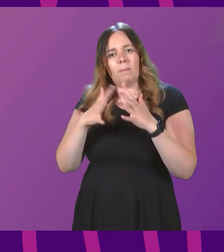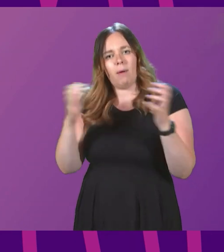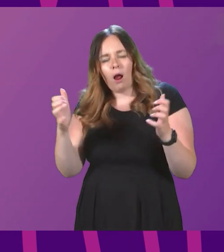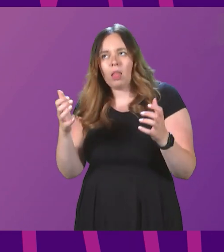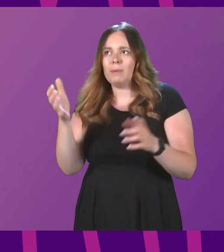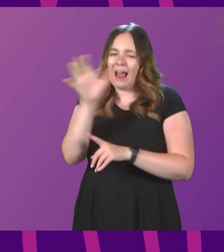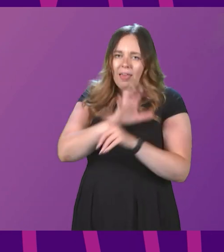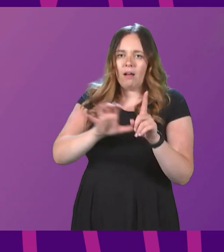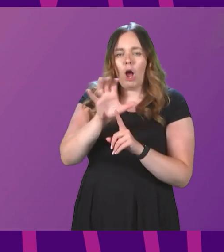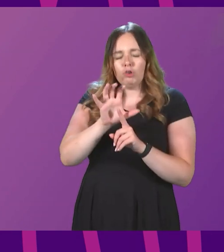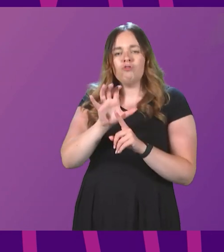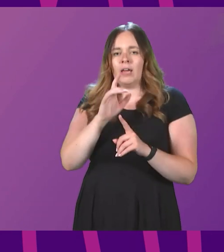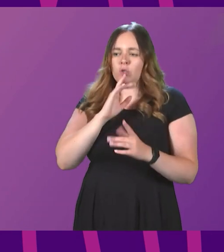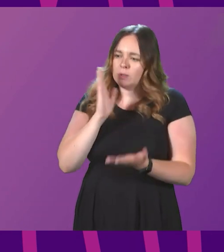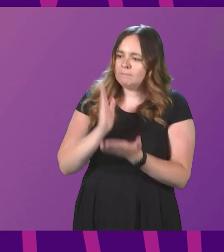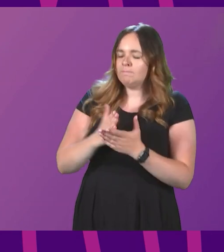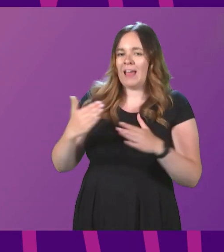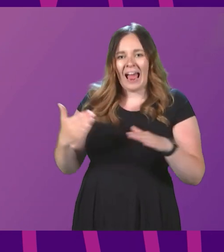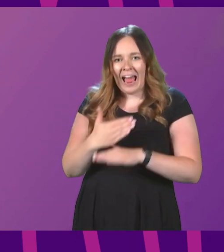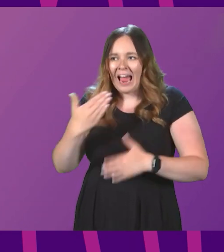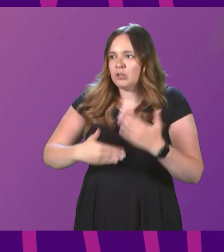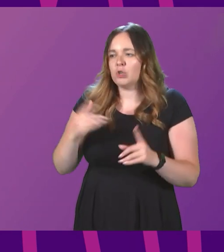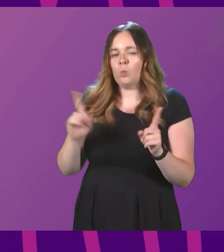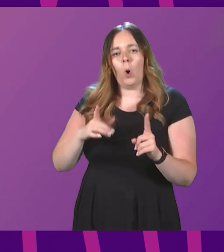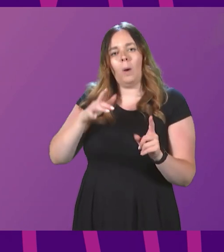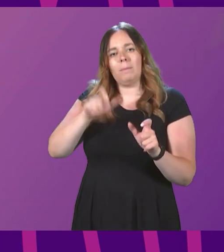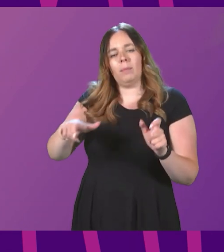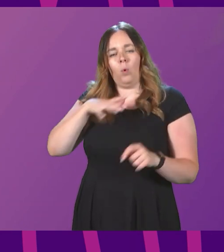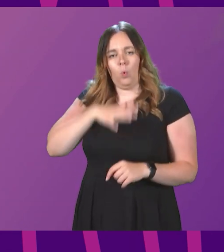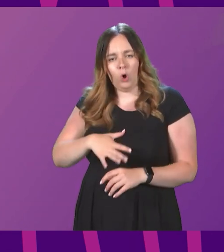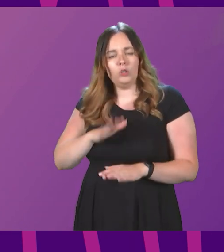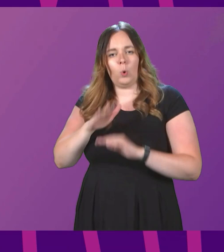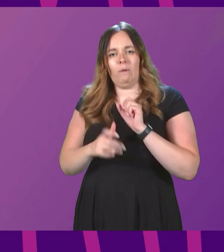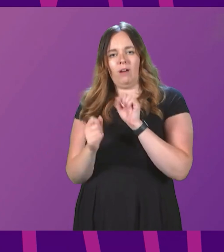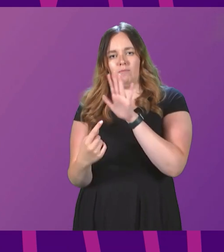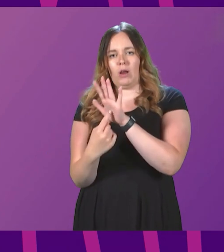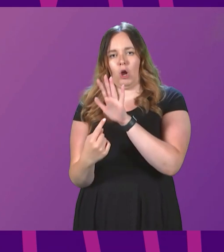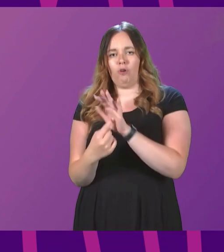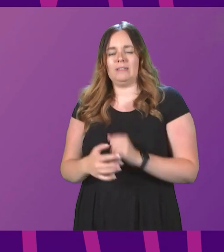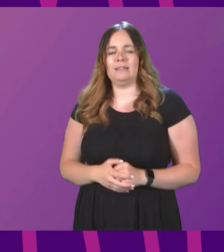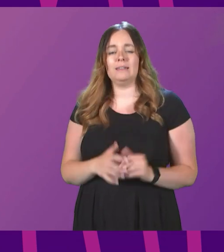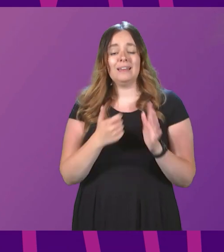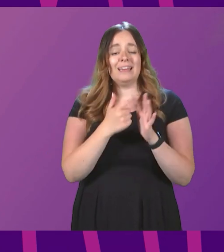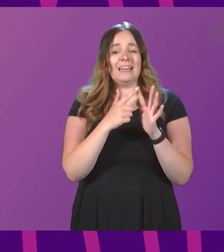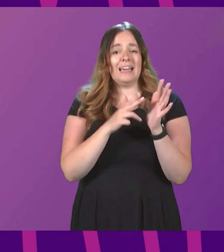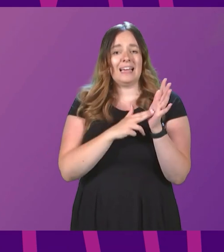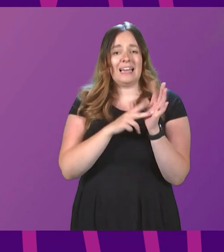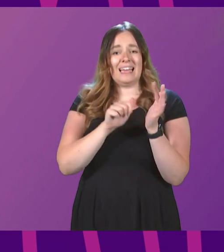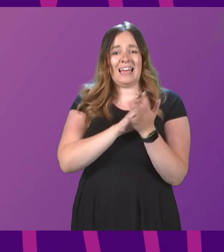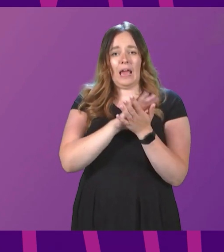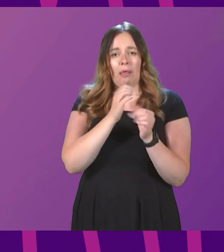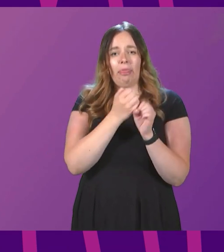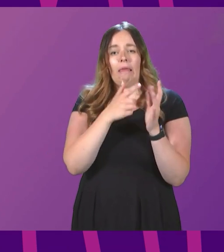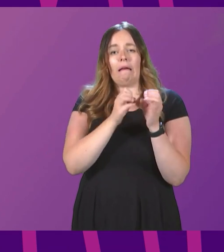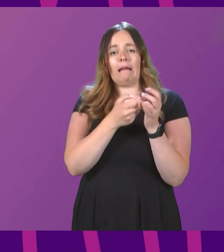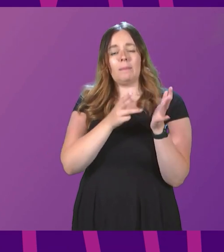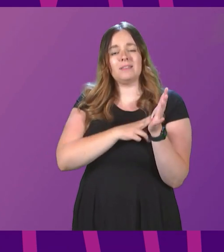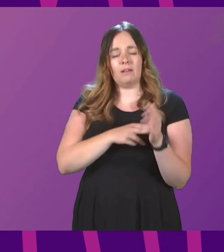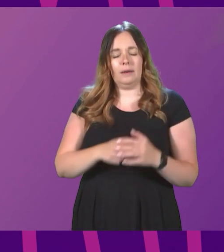to take the real action that people want on these priorities. Kenneth Gibson to be called by Ross Greer.